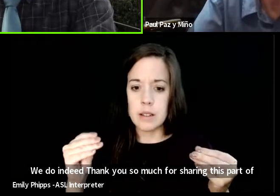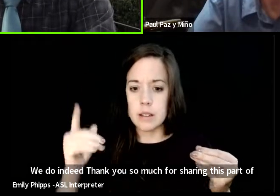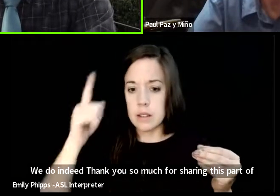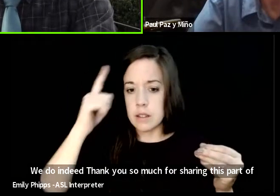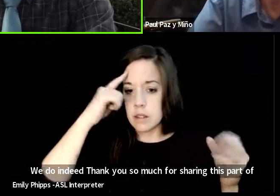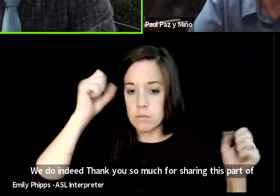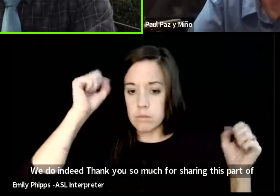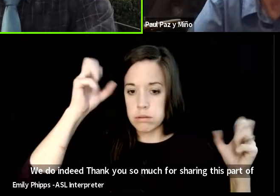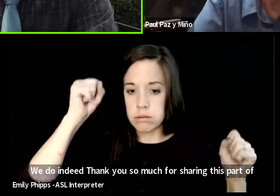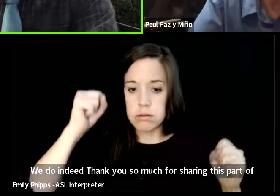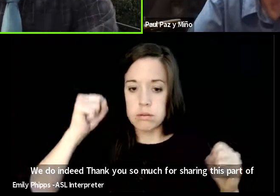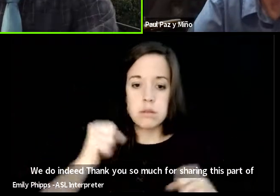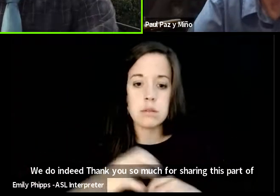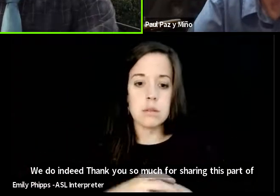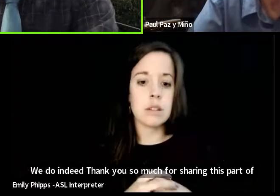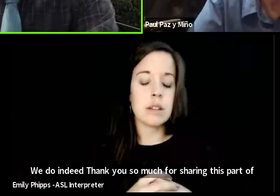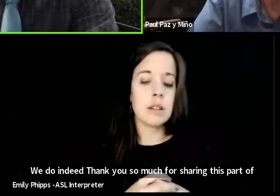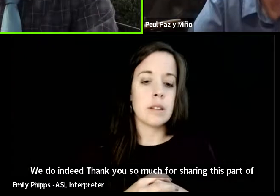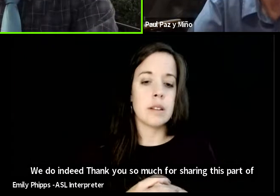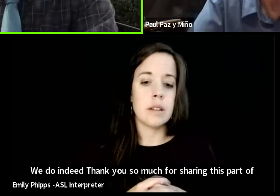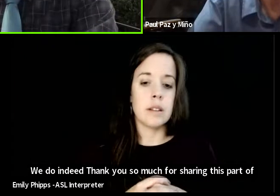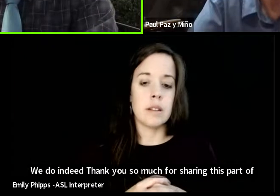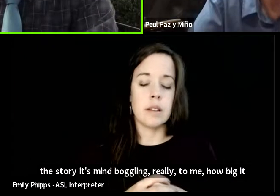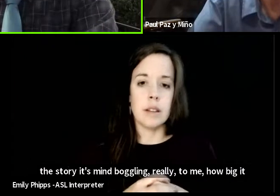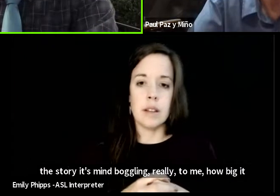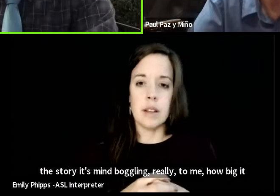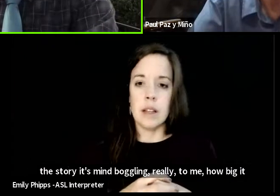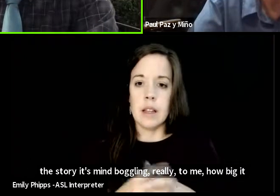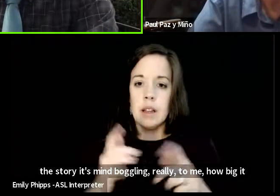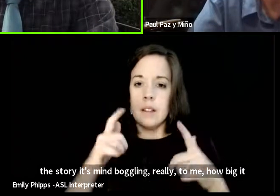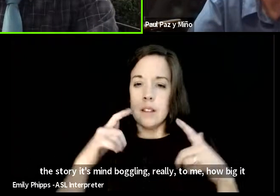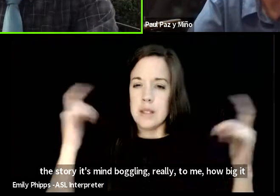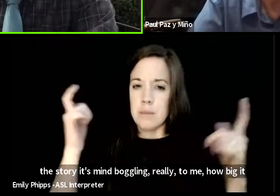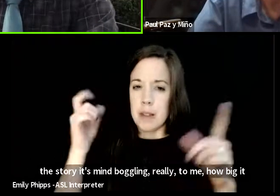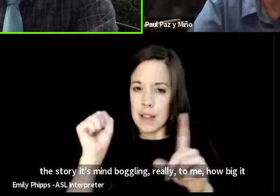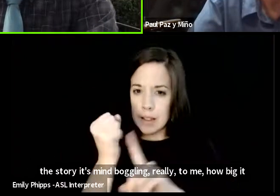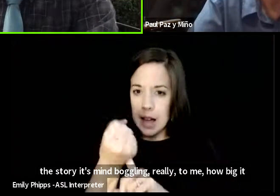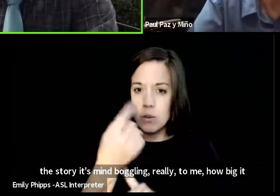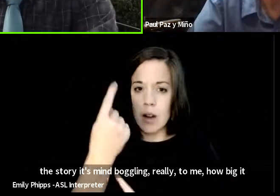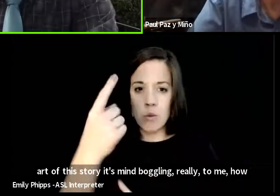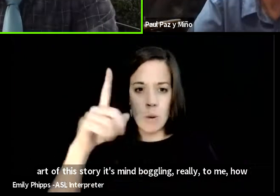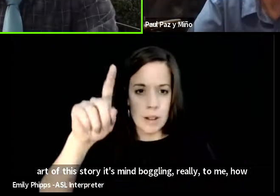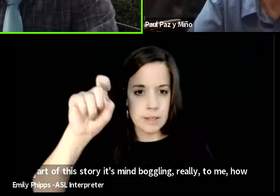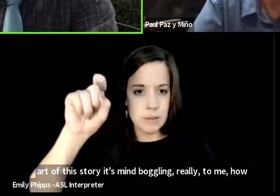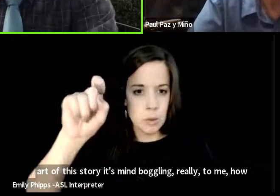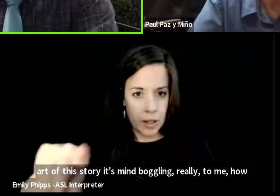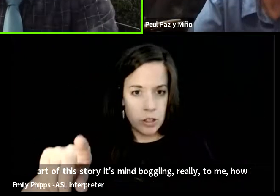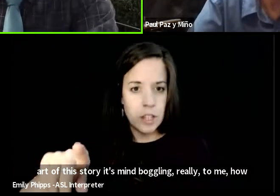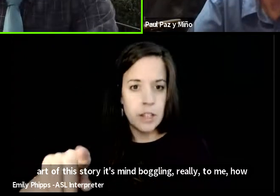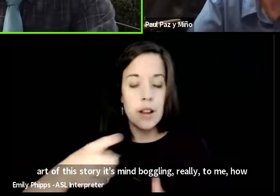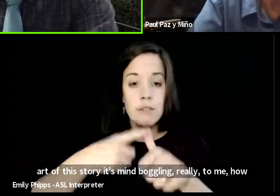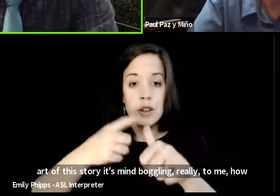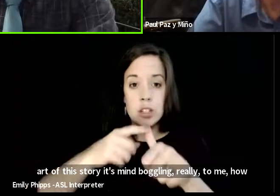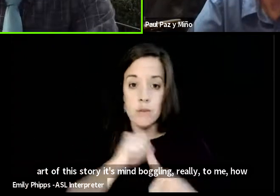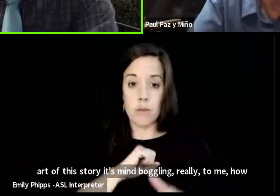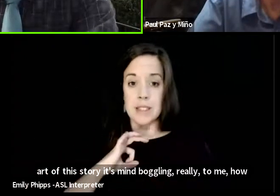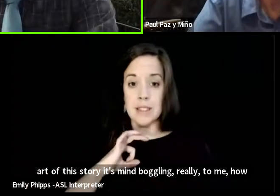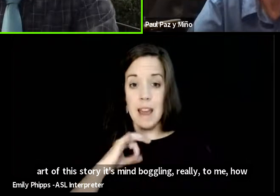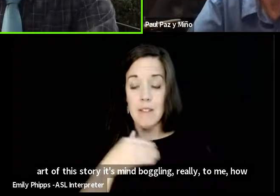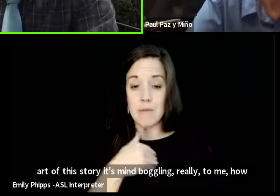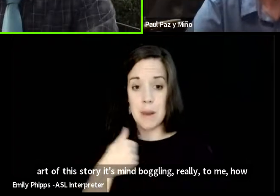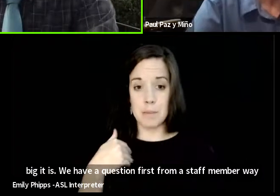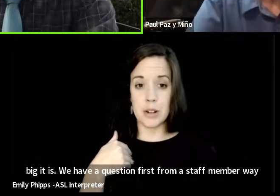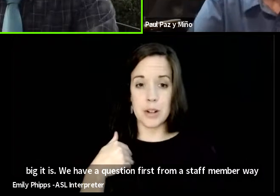really um to me um how big it is um we have a question first from a staff member um